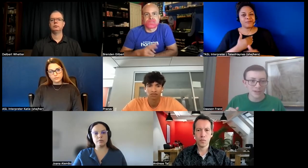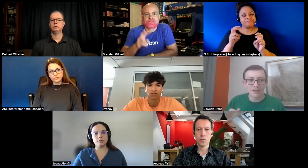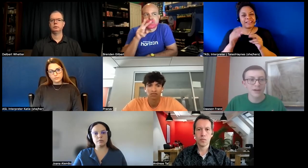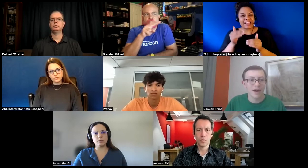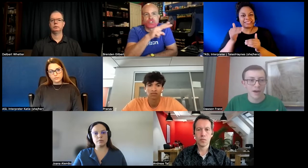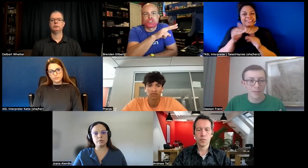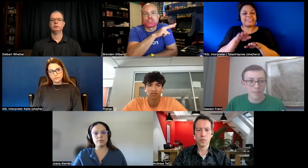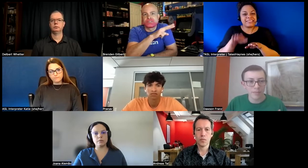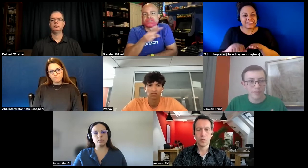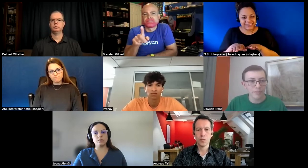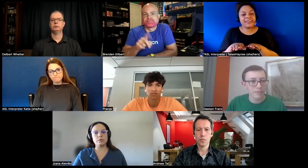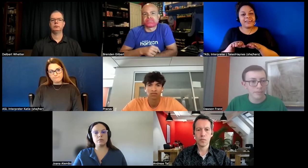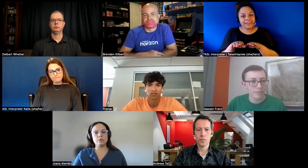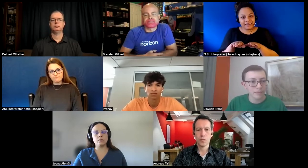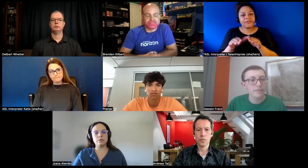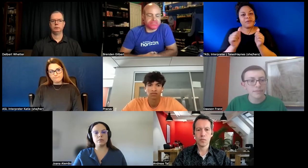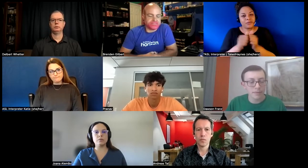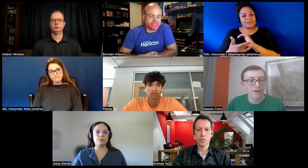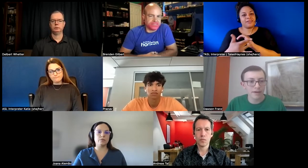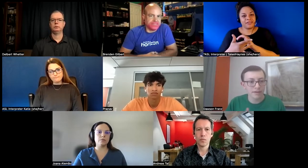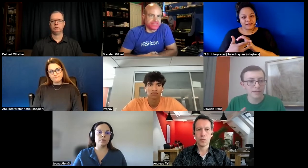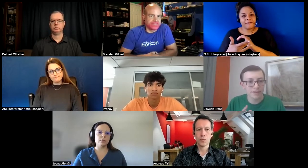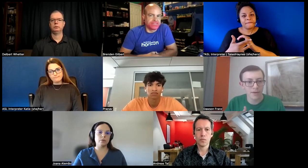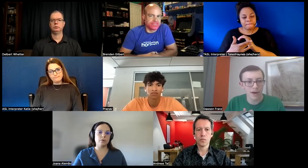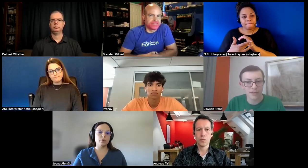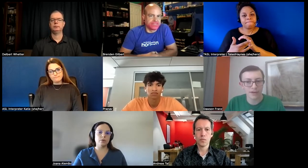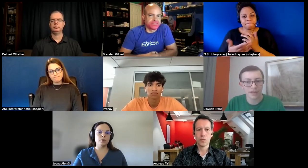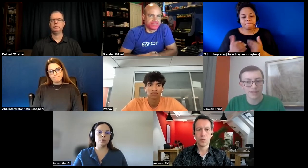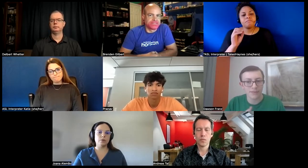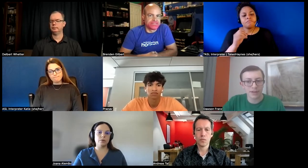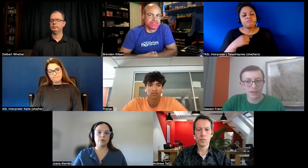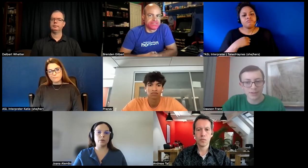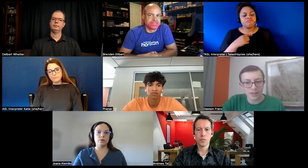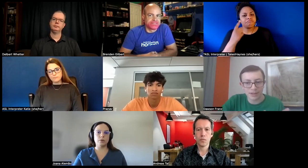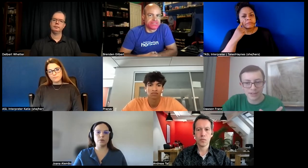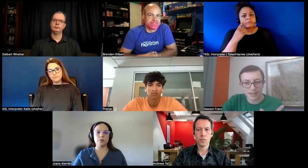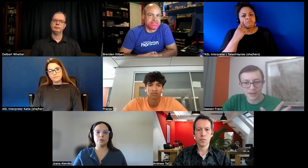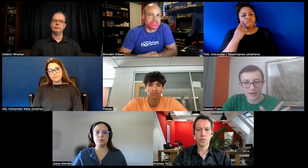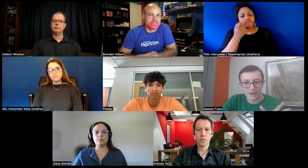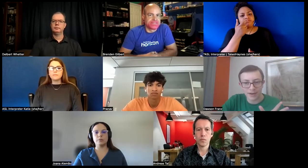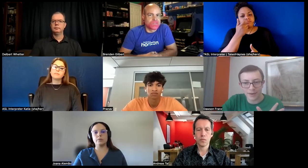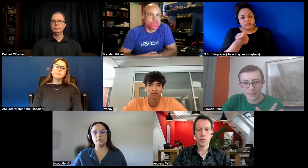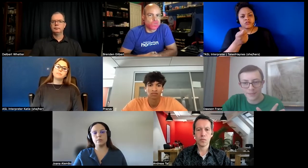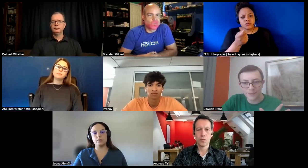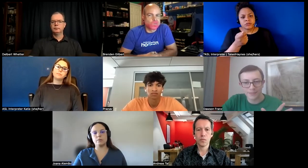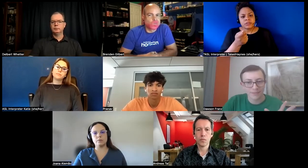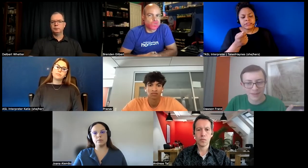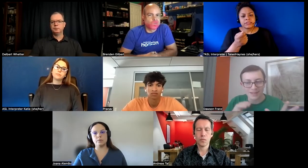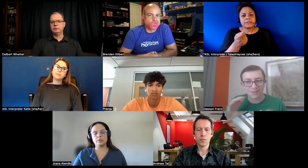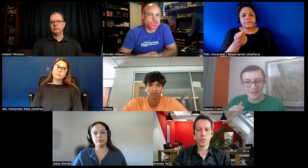um yeah yeah so i think it's definitely interesting to see um like some of these